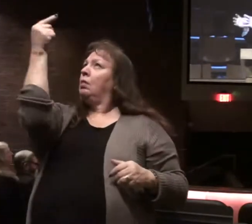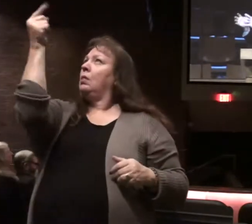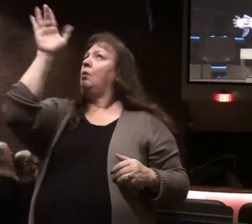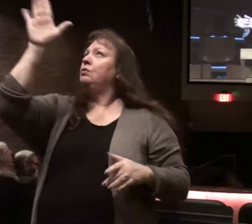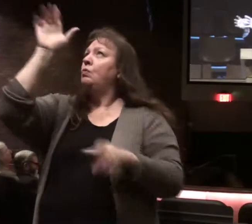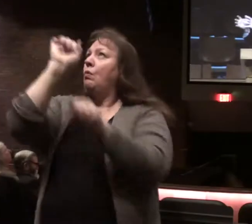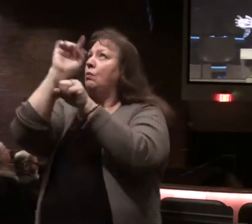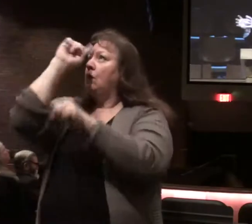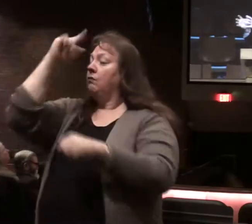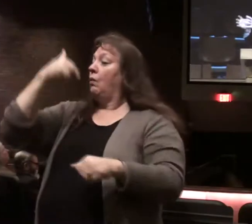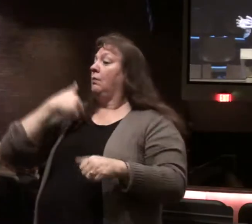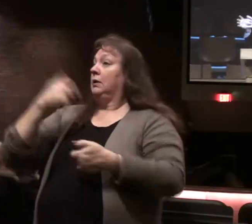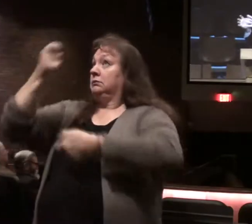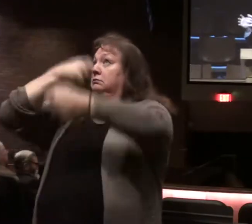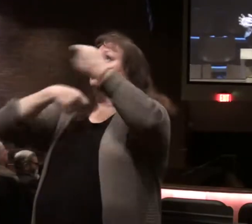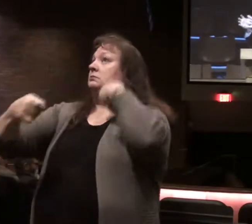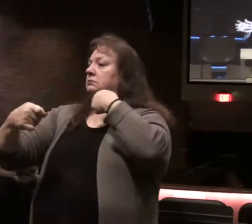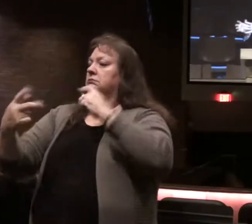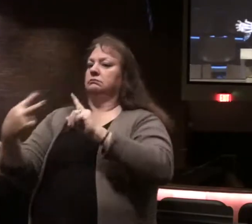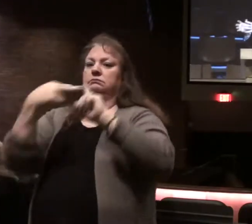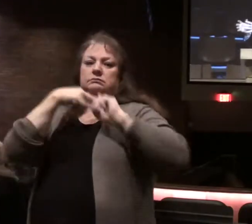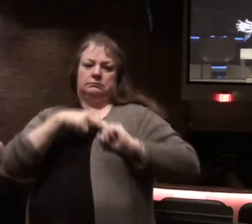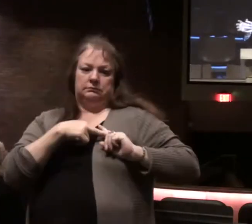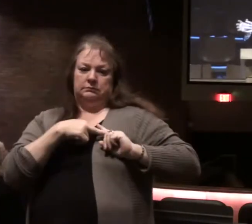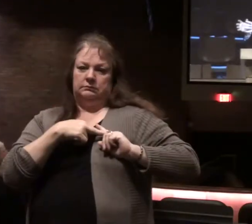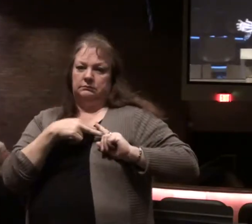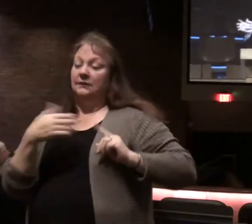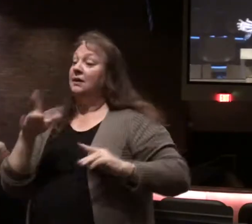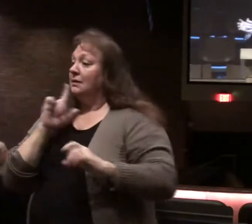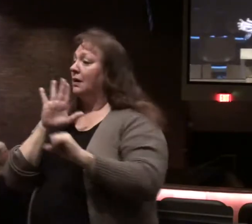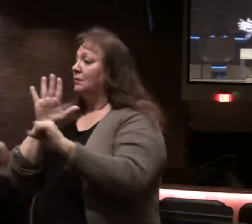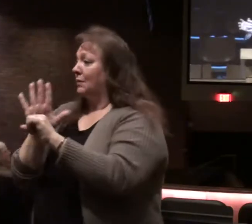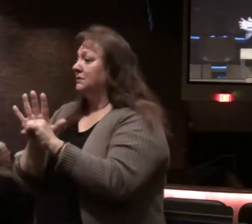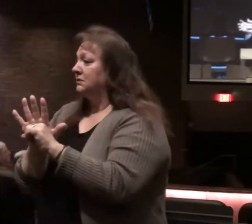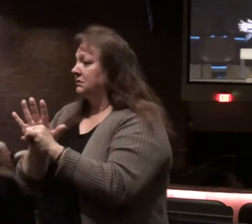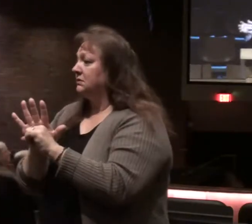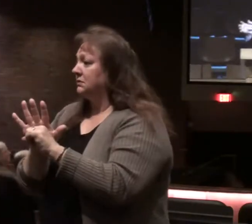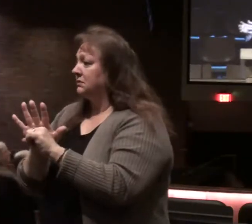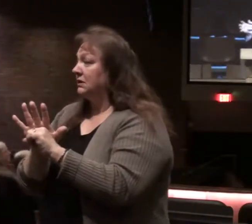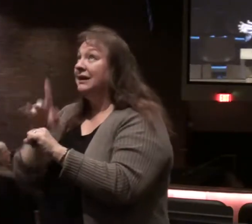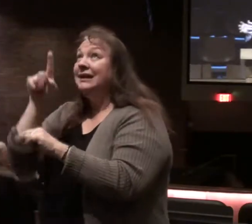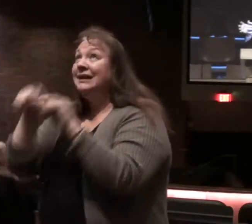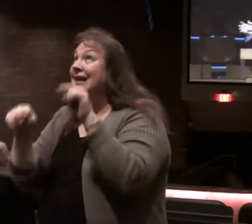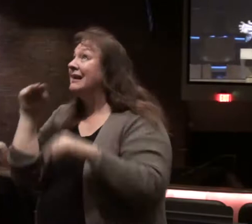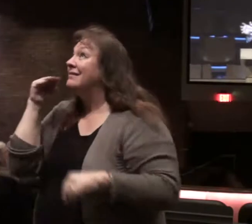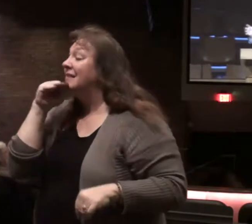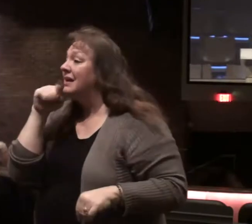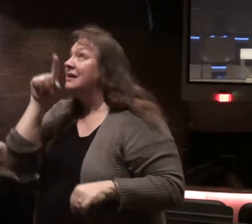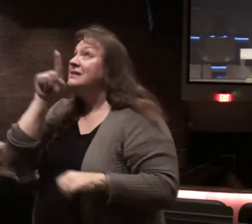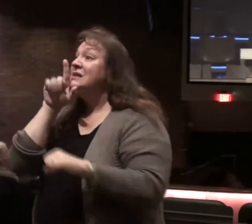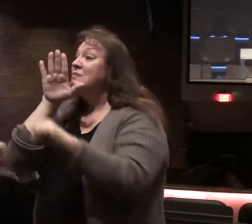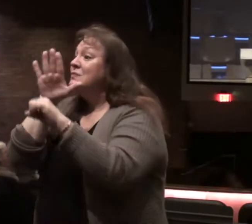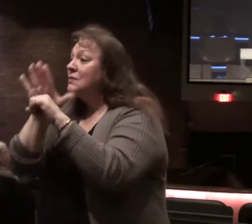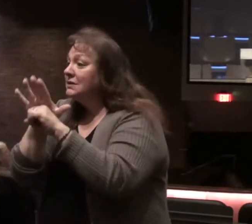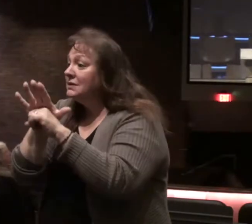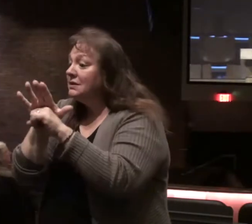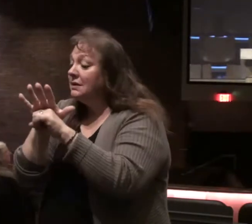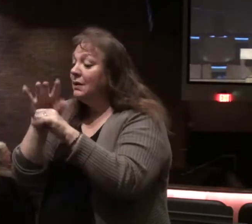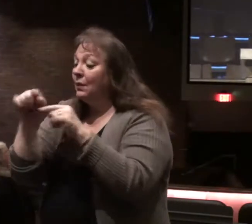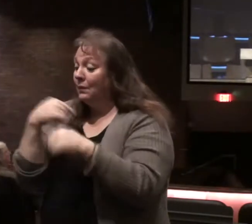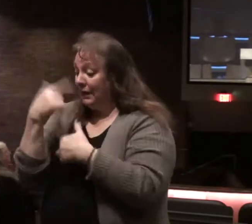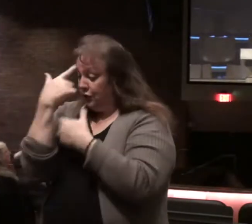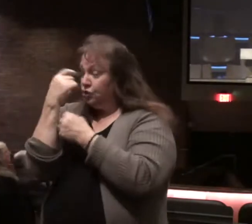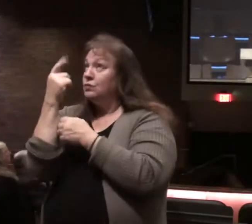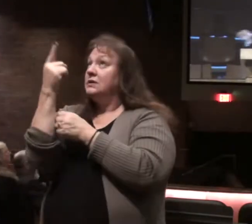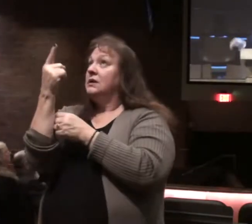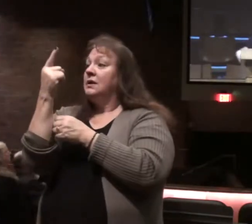work for me God promises the God who can't out like promises anyone who trusts in Christ